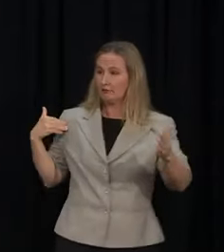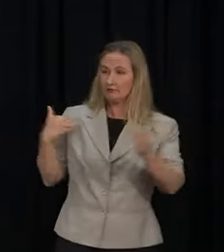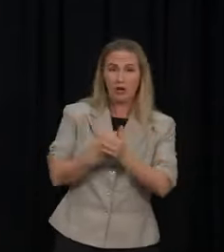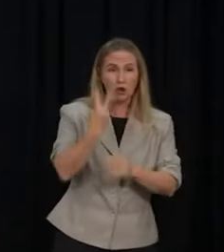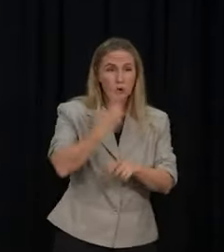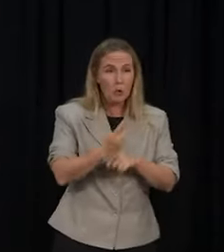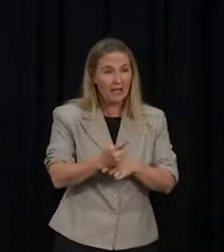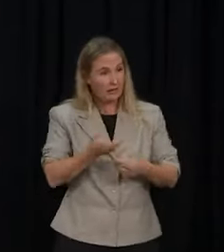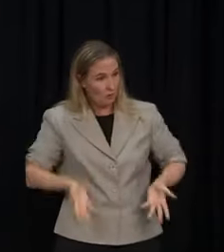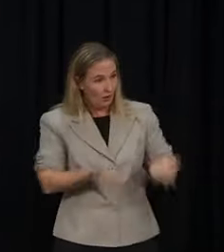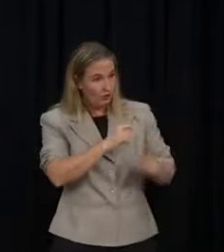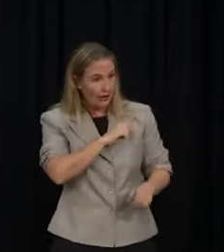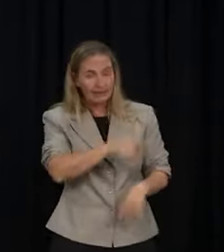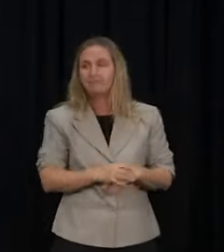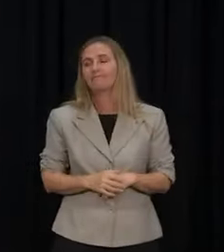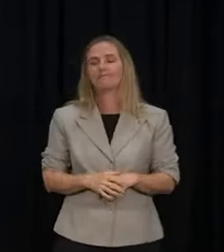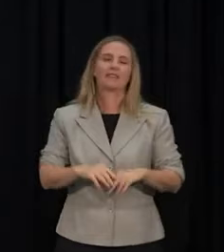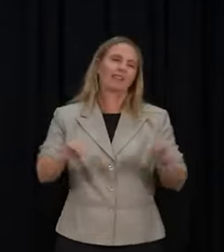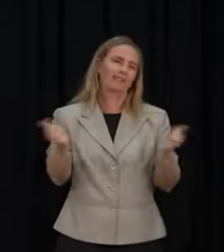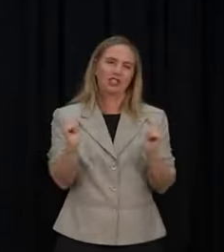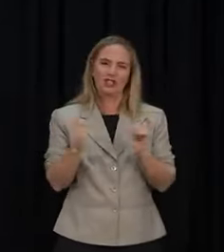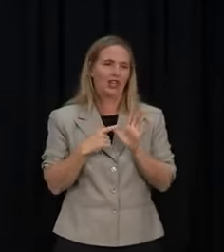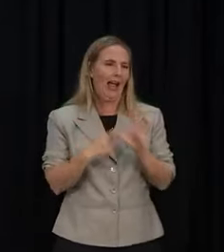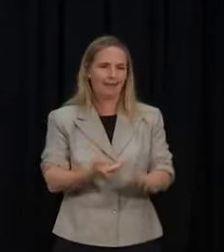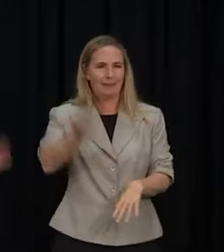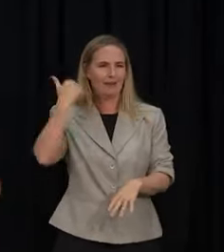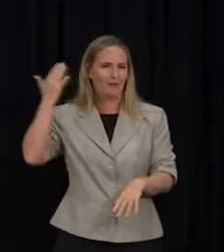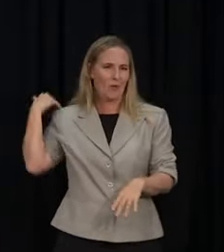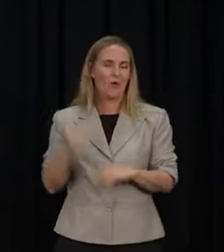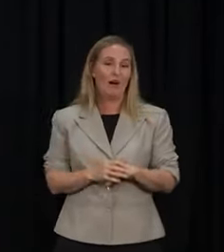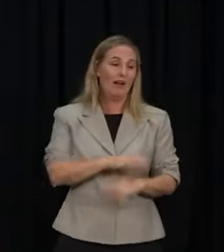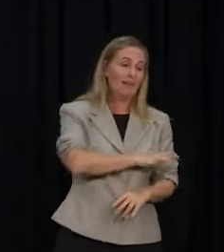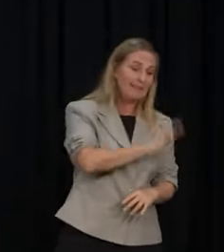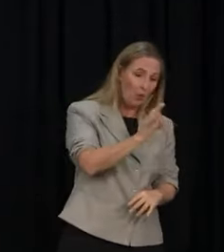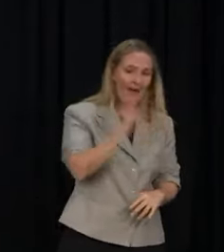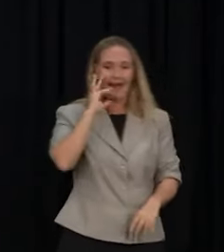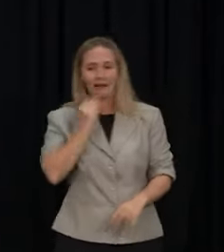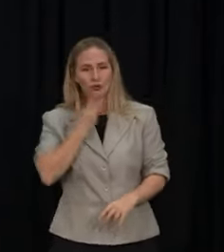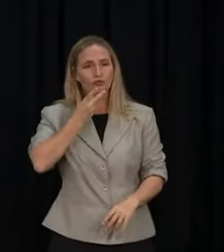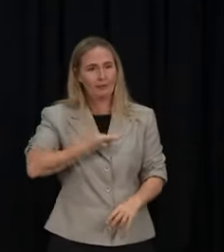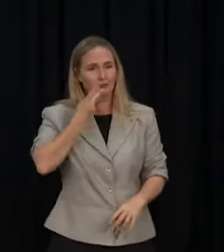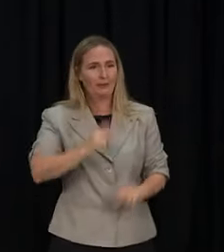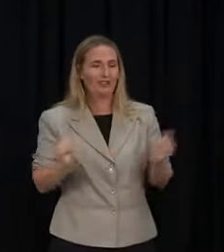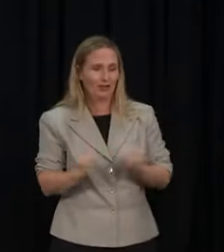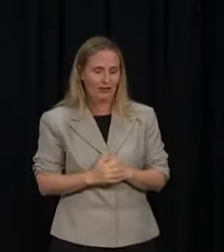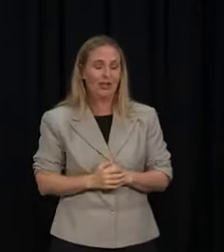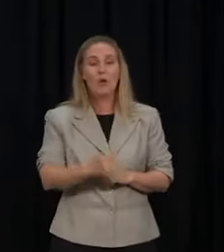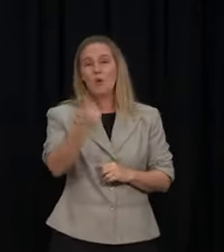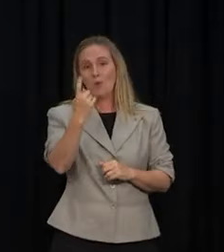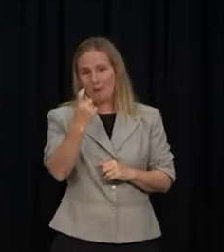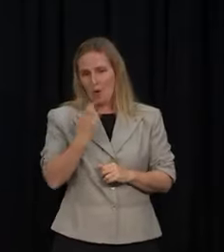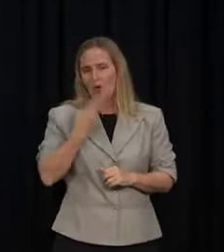off in relatively large amount of detail, both this morning and this afternoon. But I am happy to reiterate,